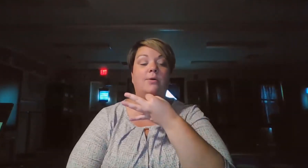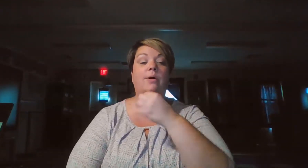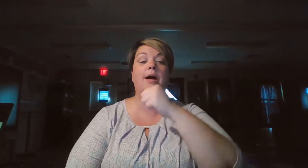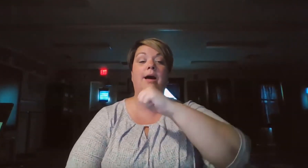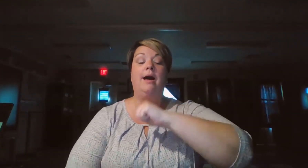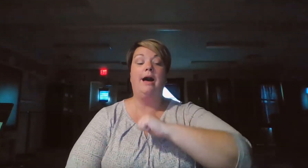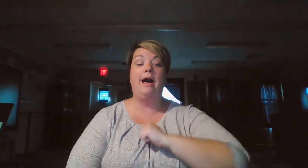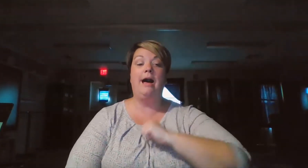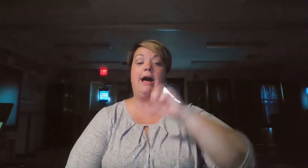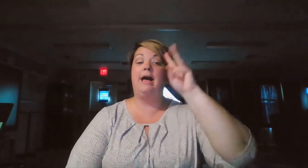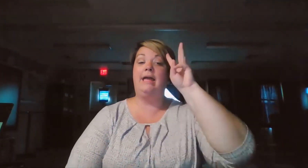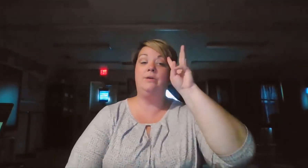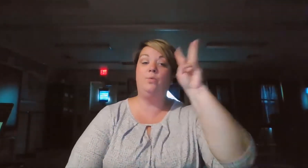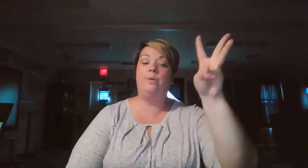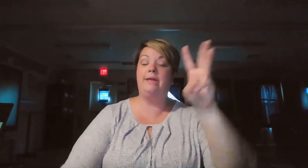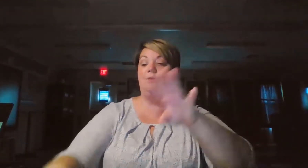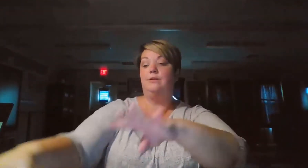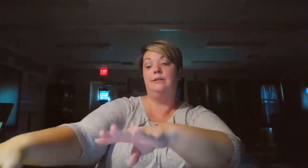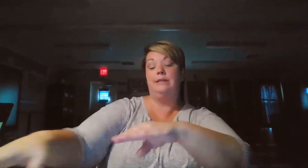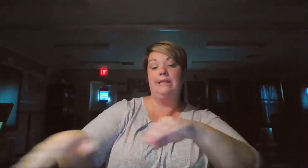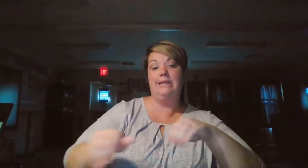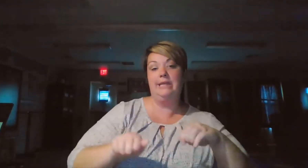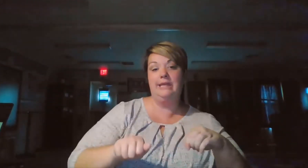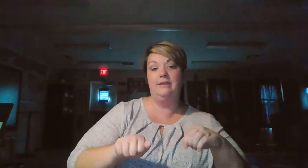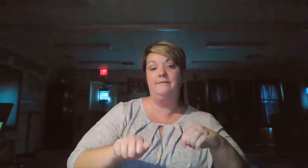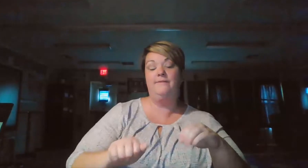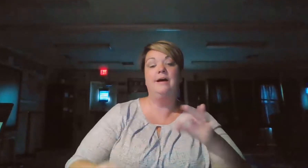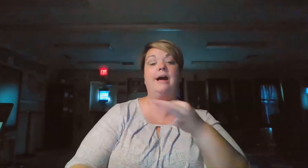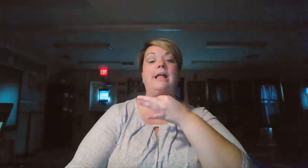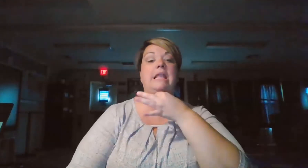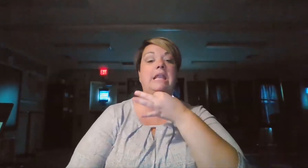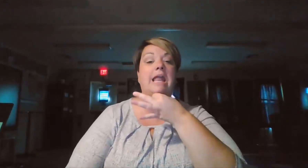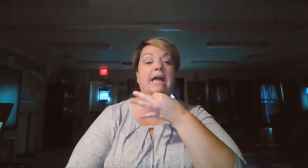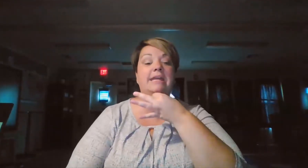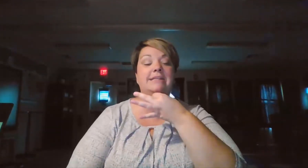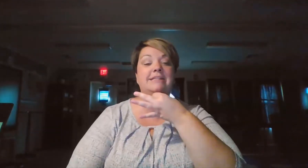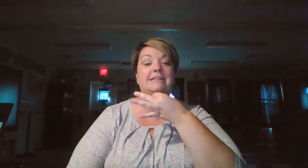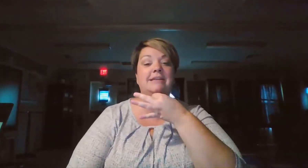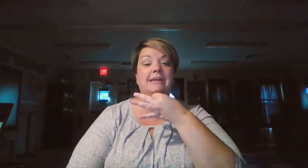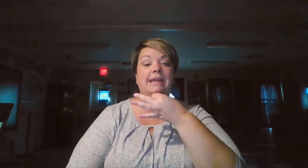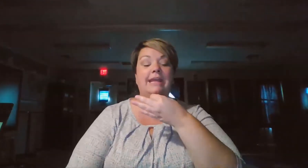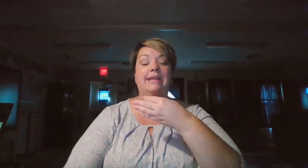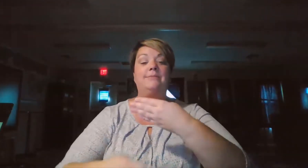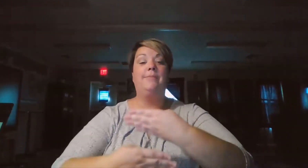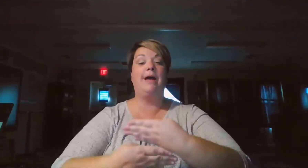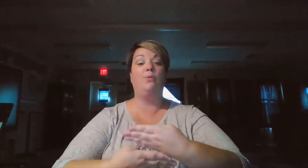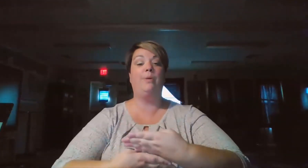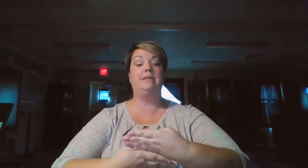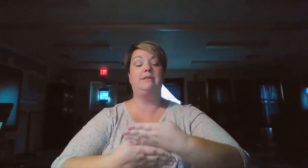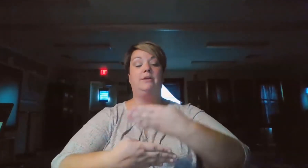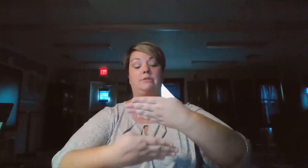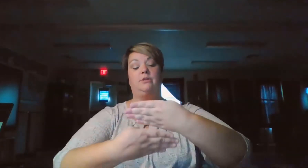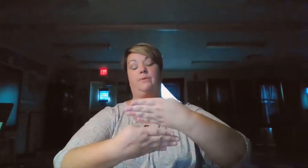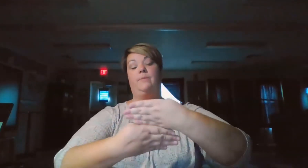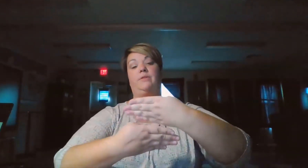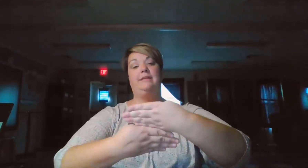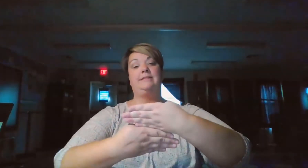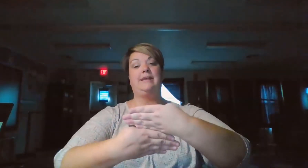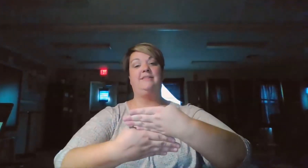I will leave a light in my window. So you put both hands together